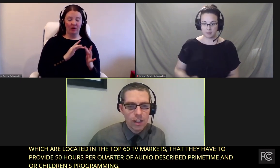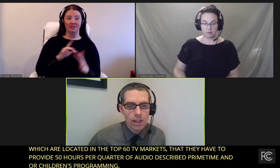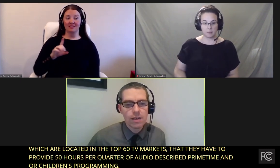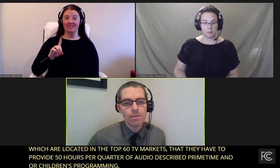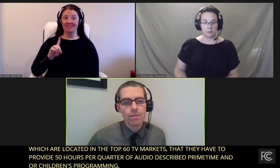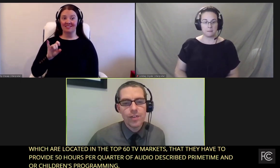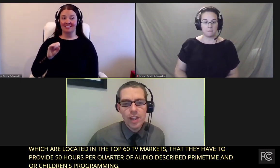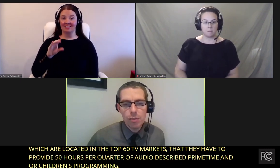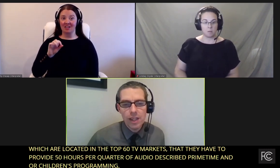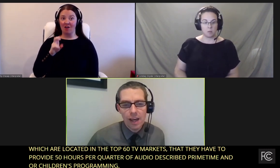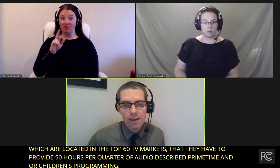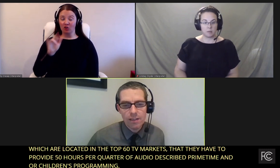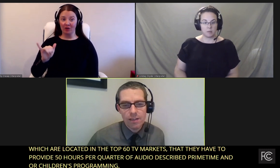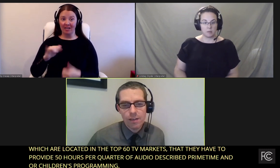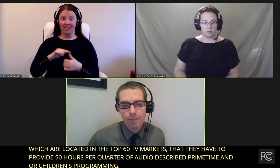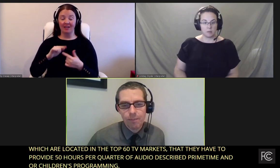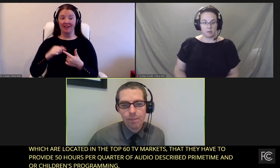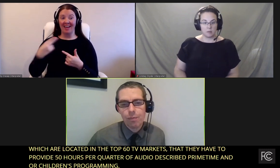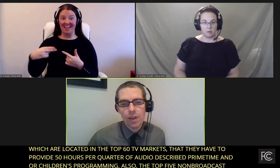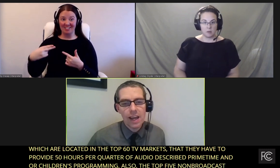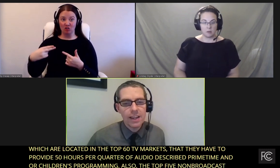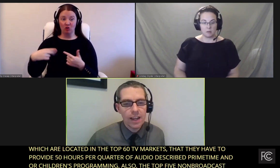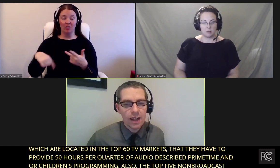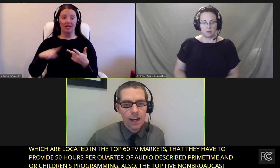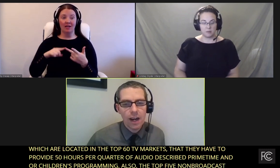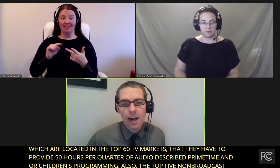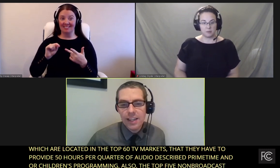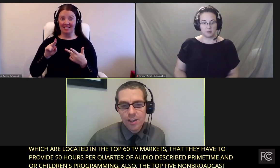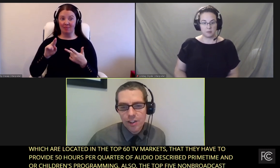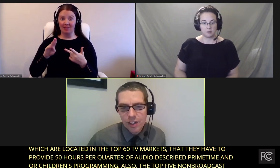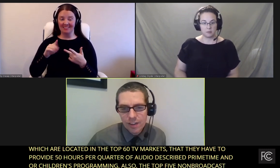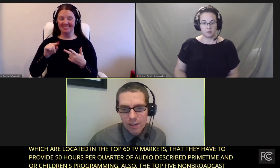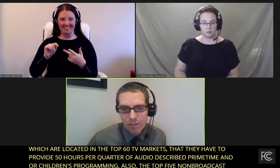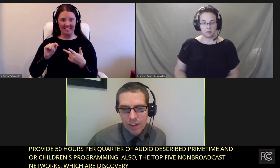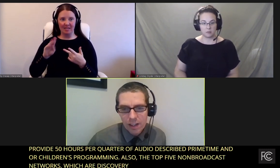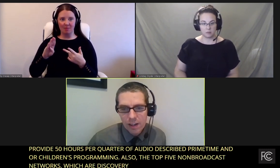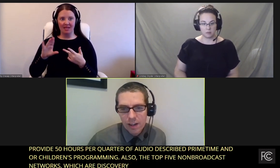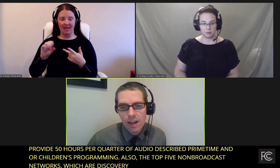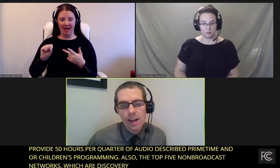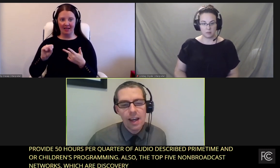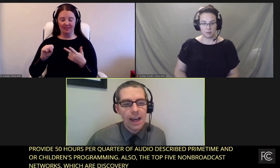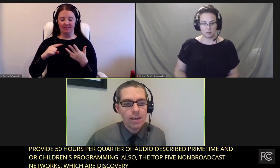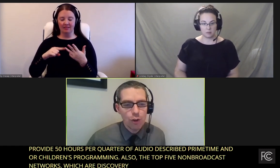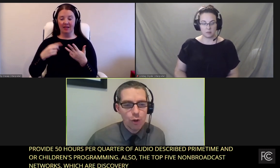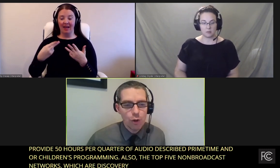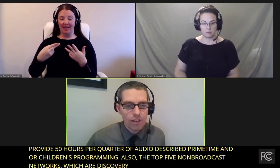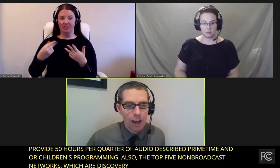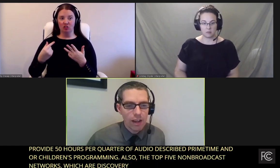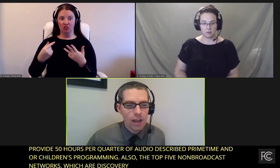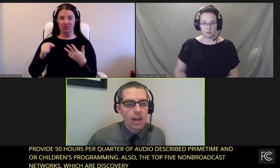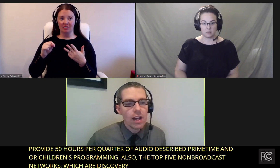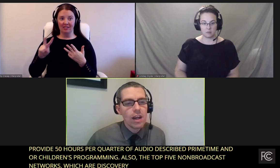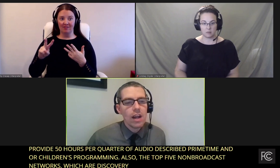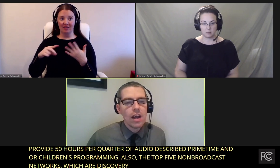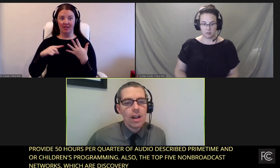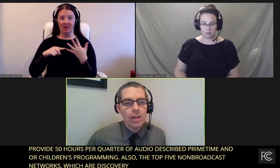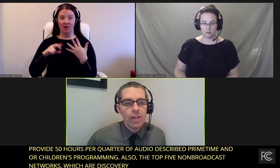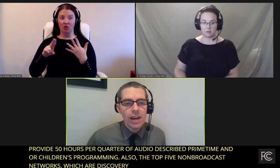History, TBS, and HGTV, and USA,